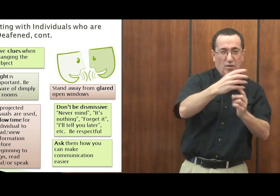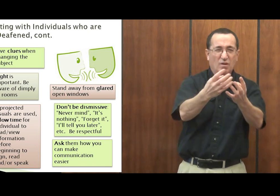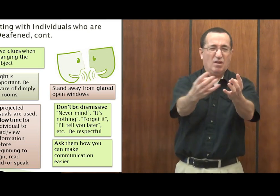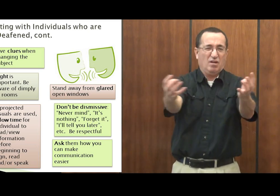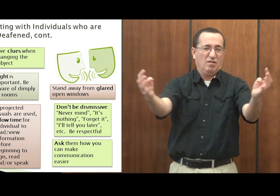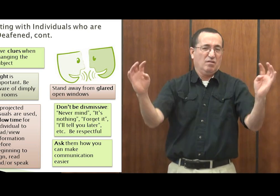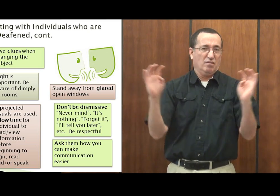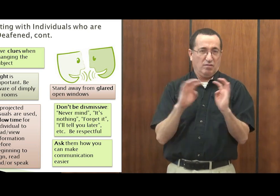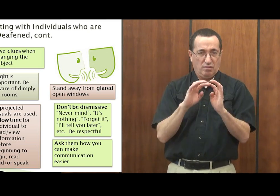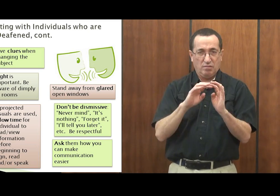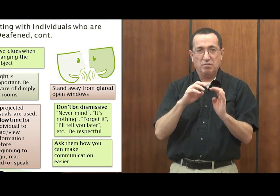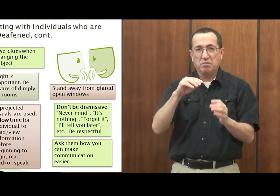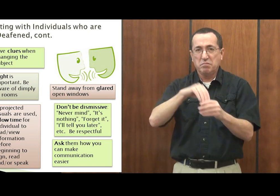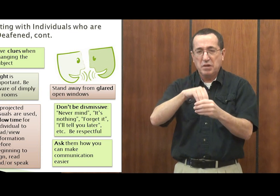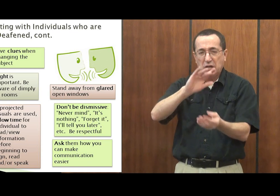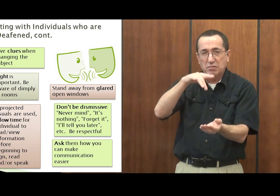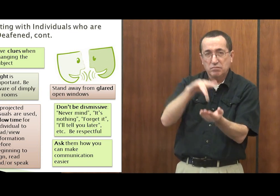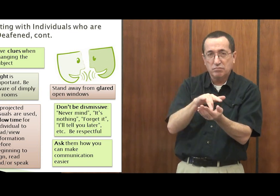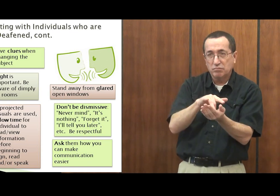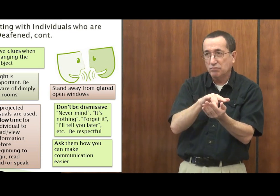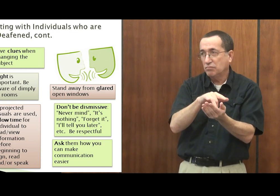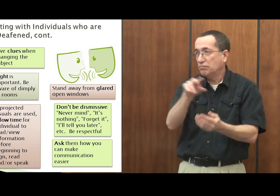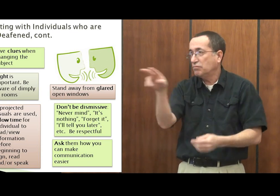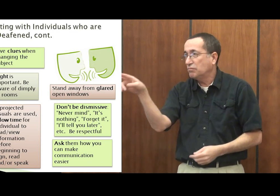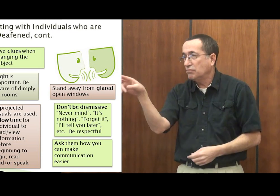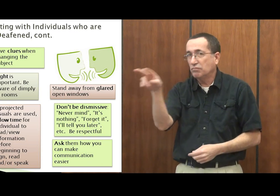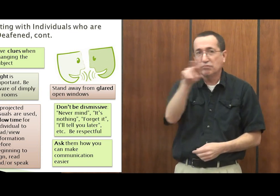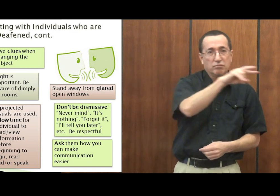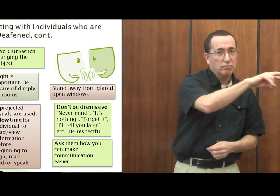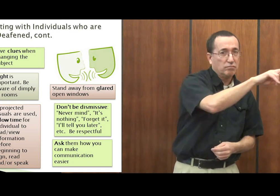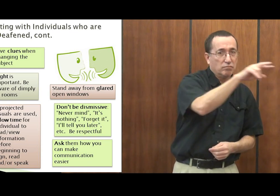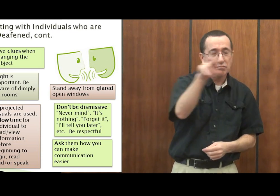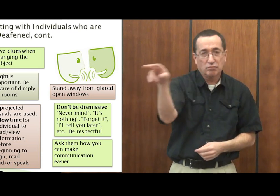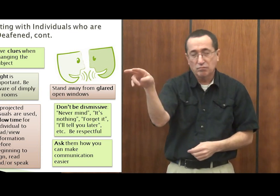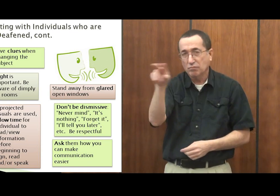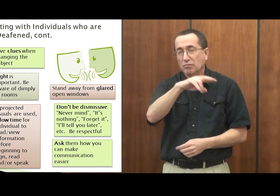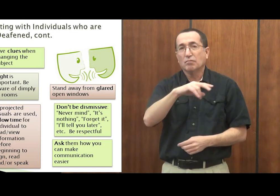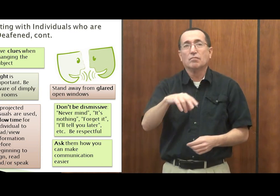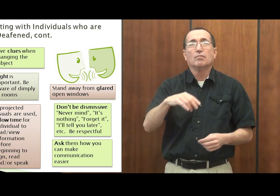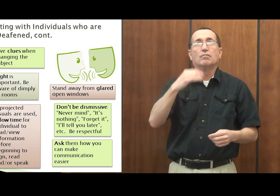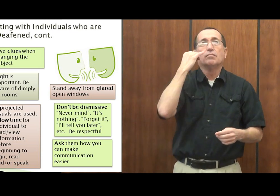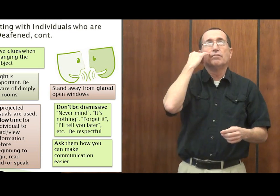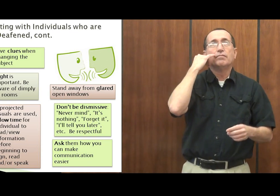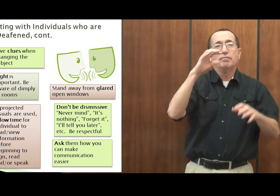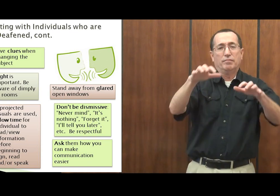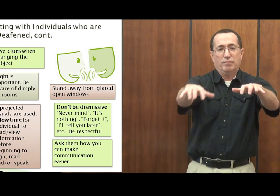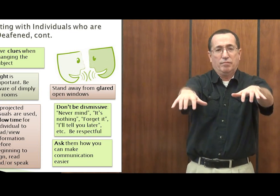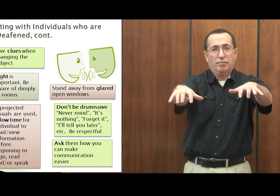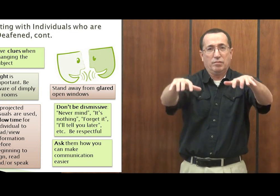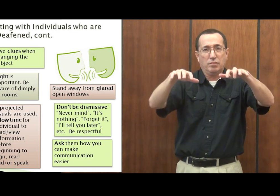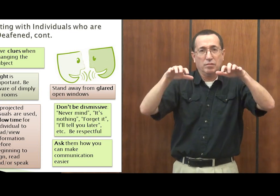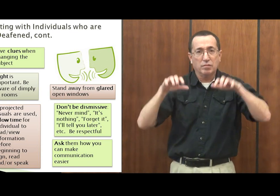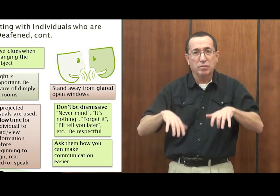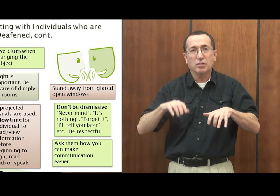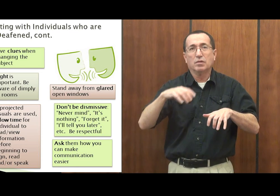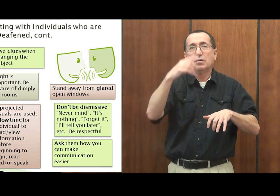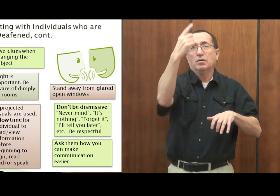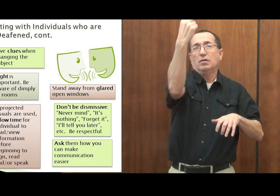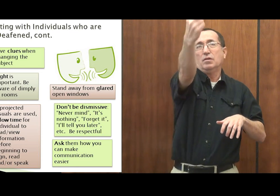a hearing group around them in a meeting, they kind of like to be in the middle where they can look back and forth and be able to watch everybody. In a large